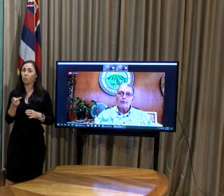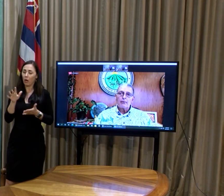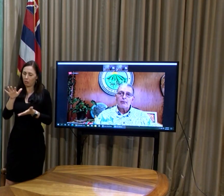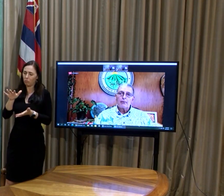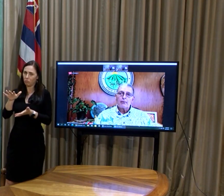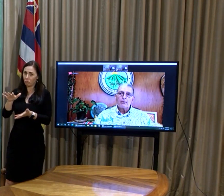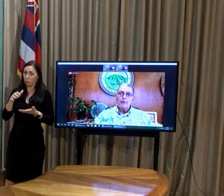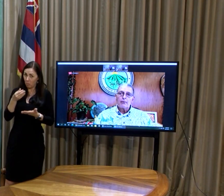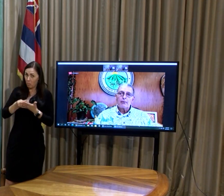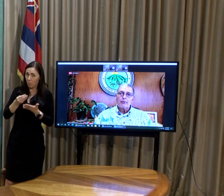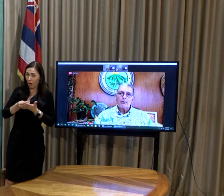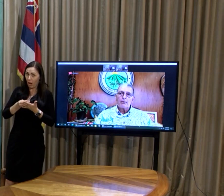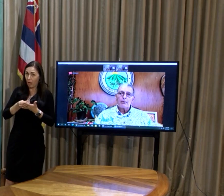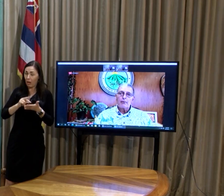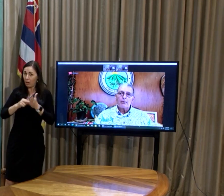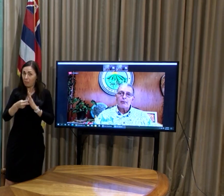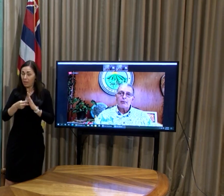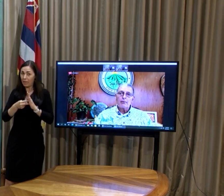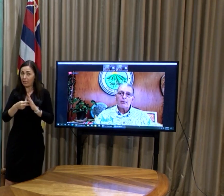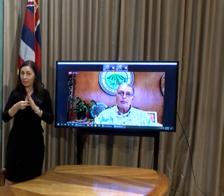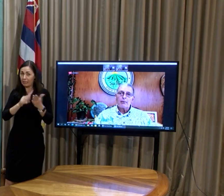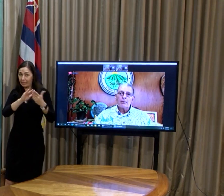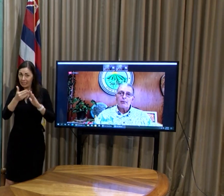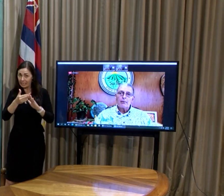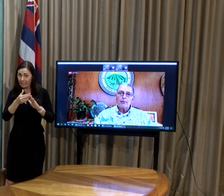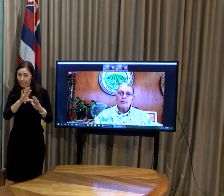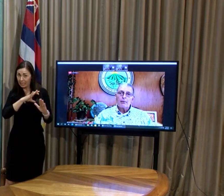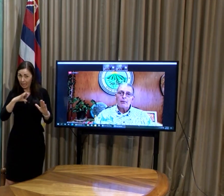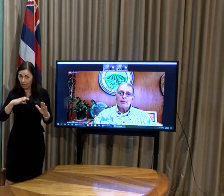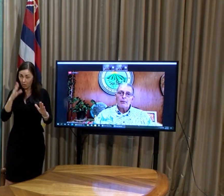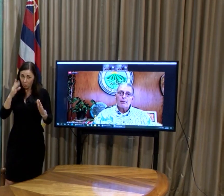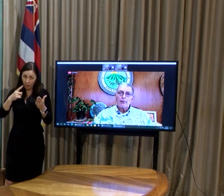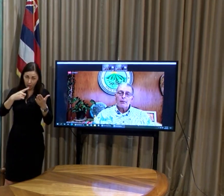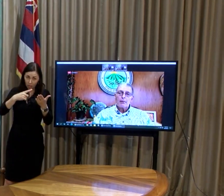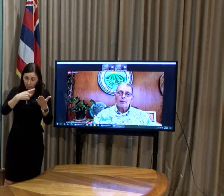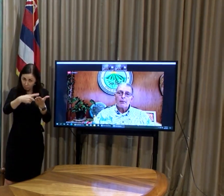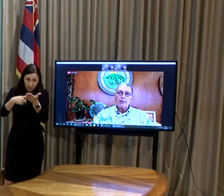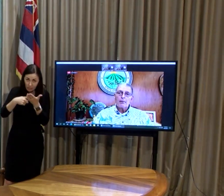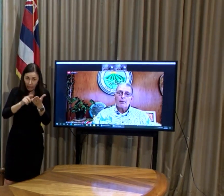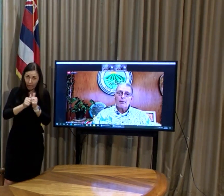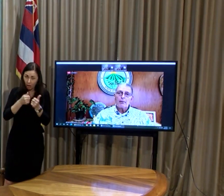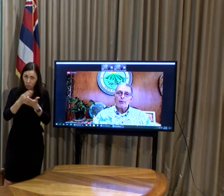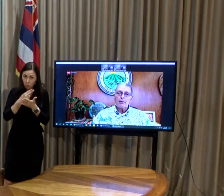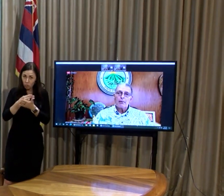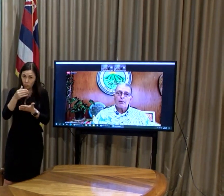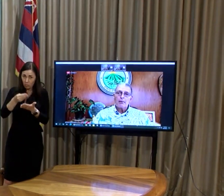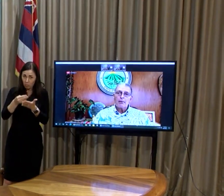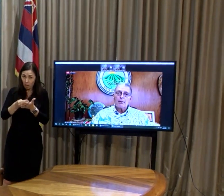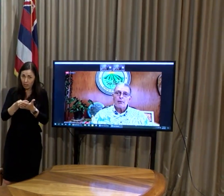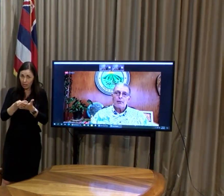money, will that also be decided among the city councils? Will you also be conversating with them and how that money should be spent?